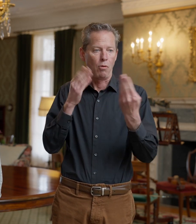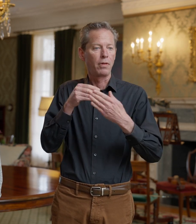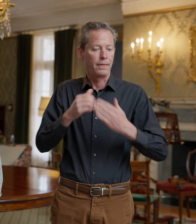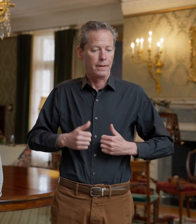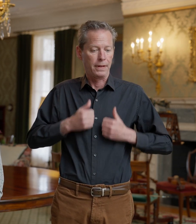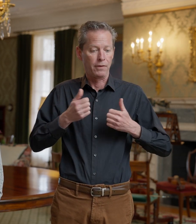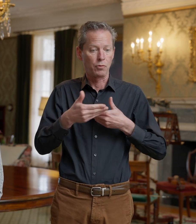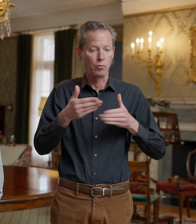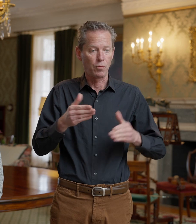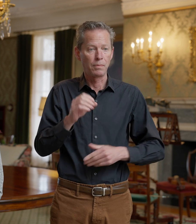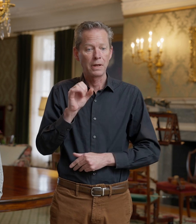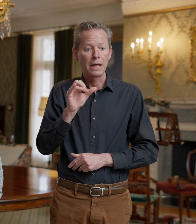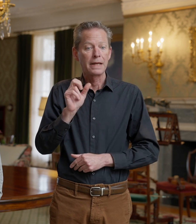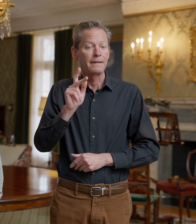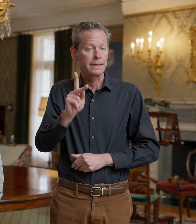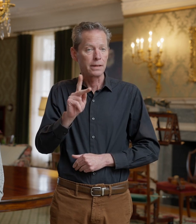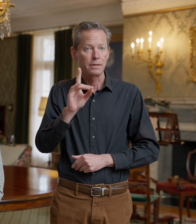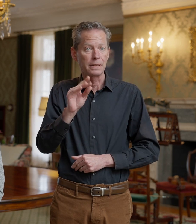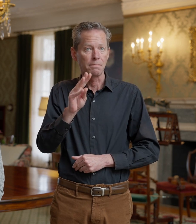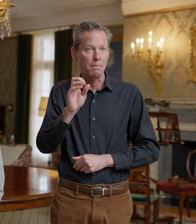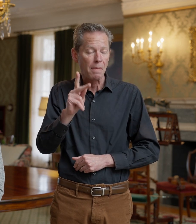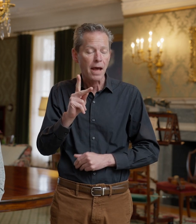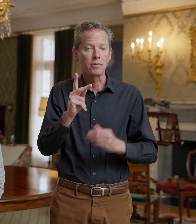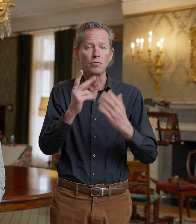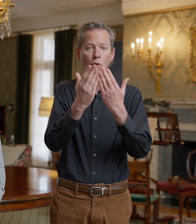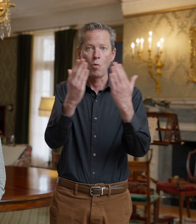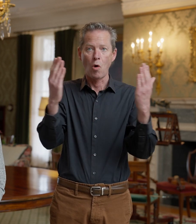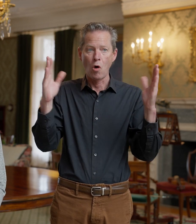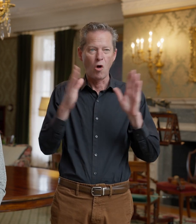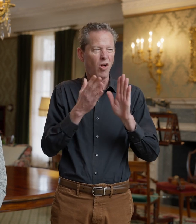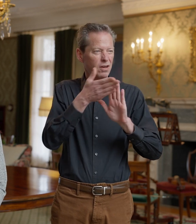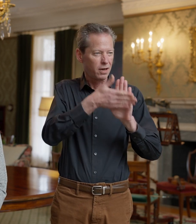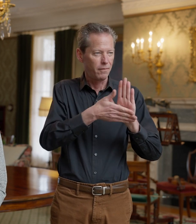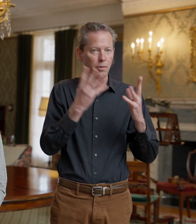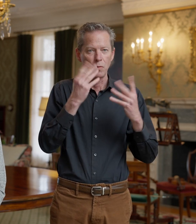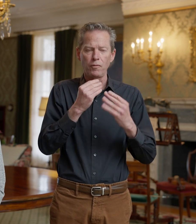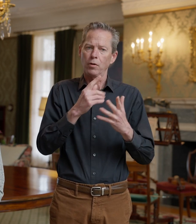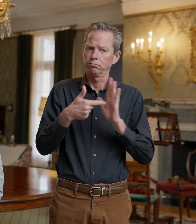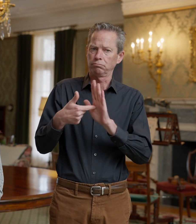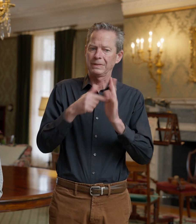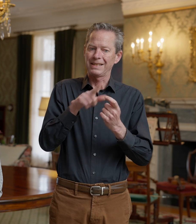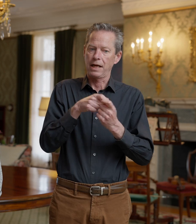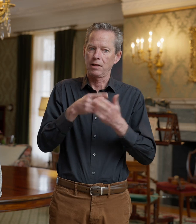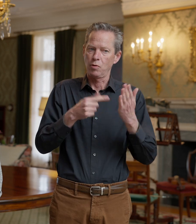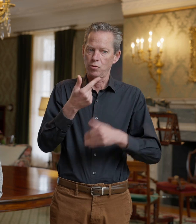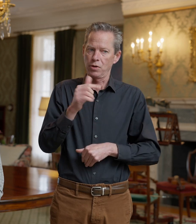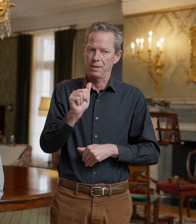The silk damask wall coverings are beautiful and are reminiscent of exactly what Eastman had here when he was alive, although